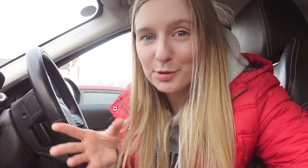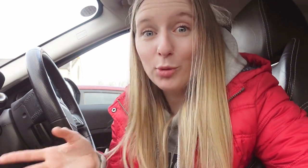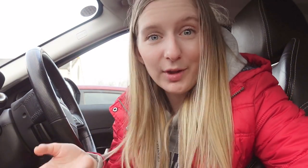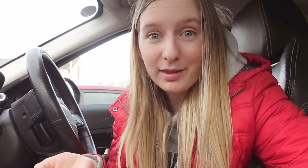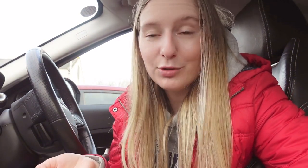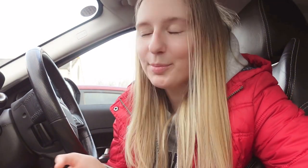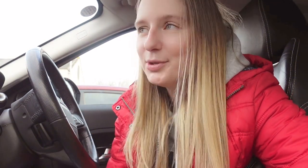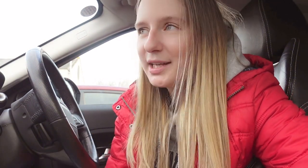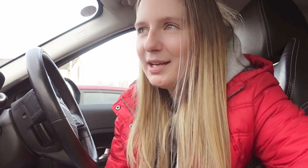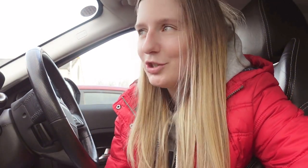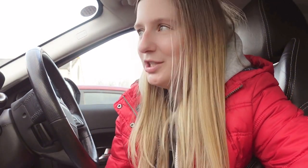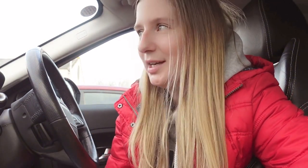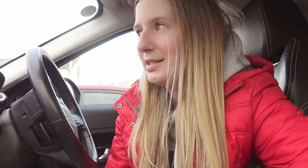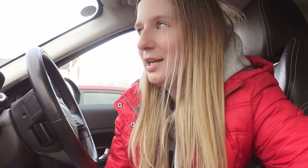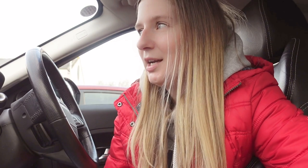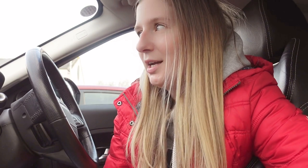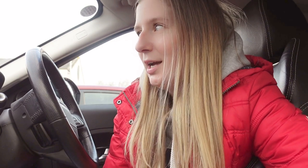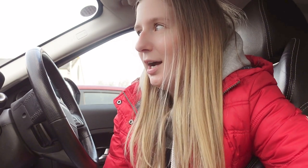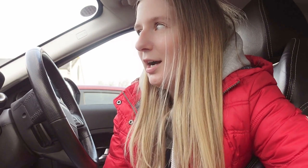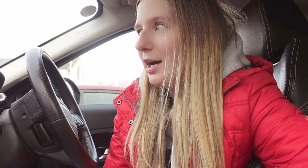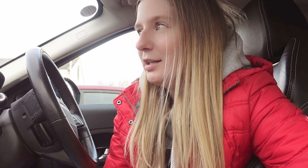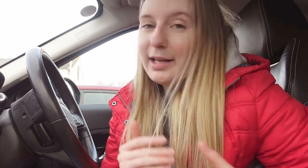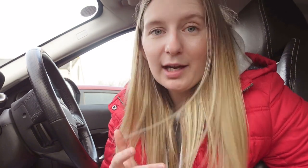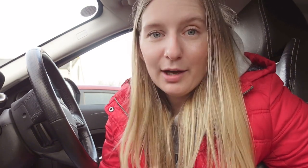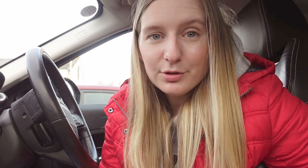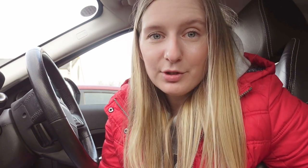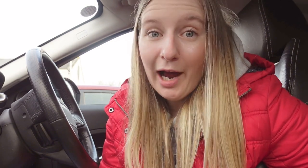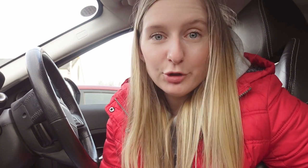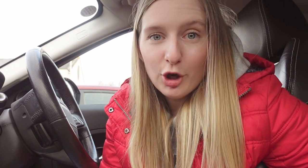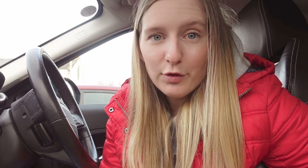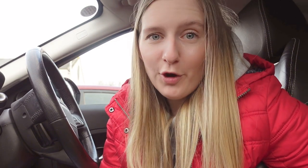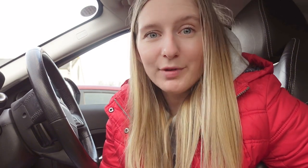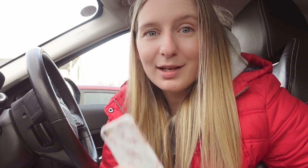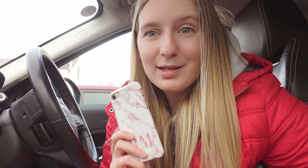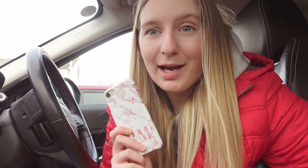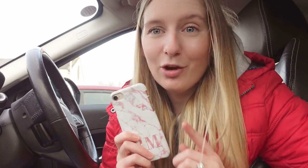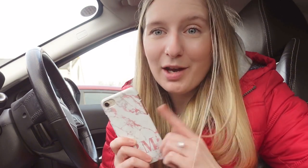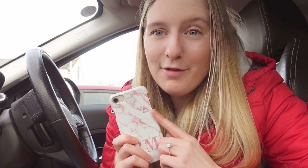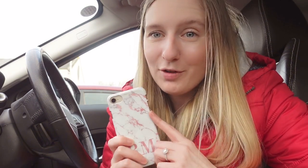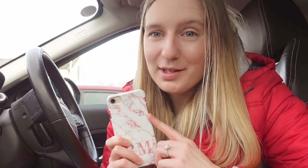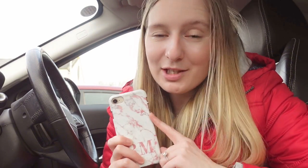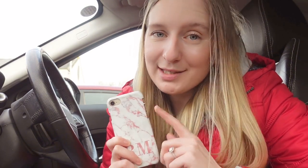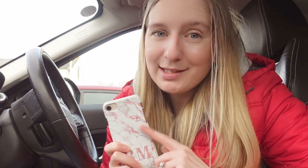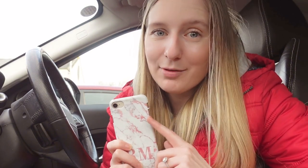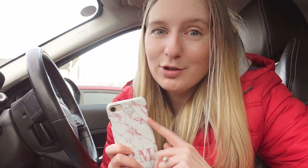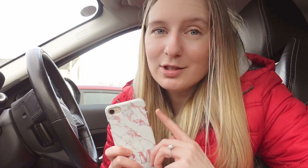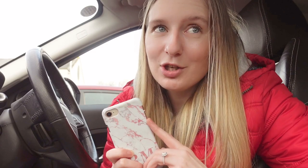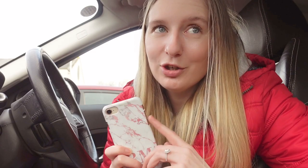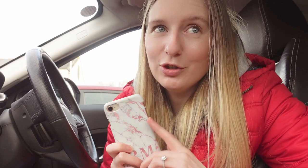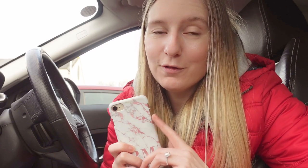support that I think you're supposed to get so she said uh like how how do you know if your phone rings and on the iPhone there's actually a setting where you can turn your